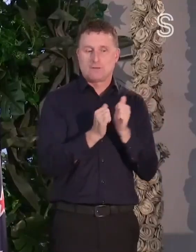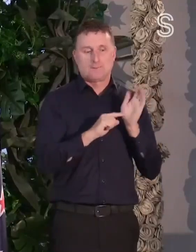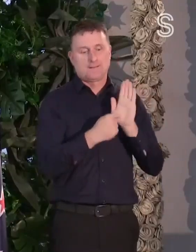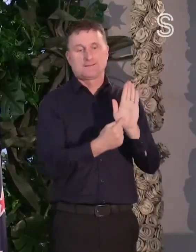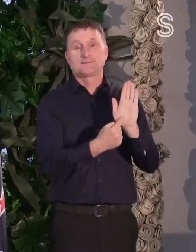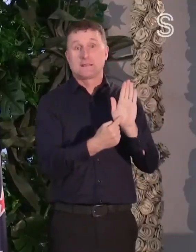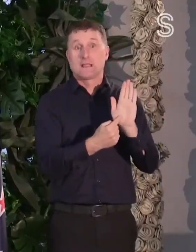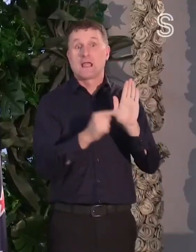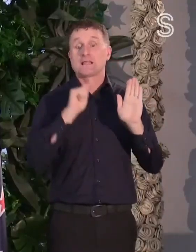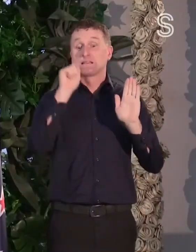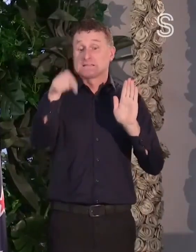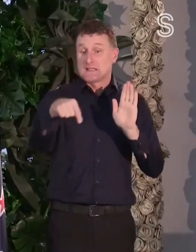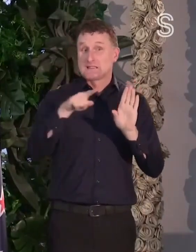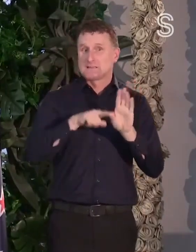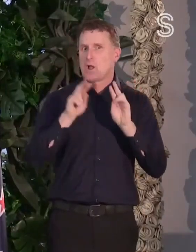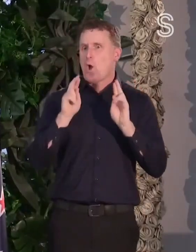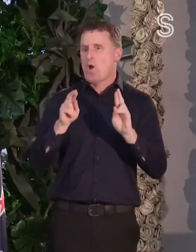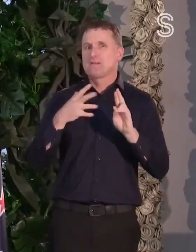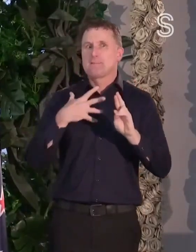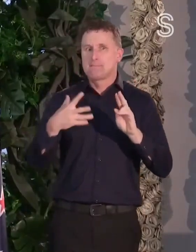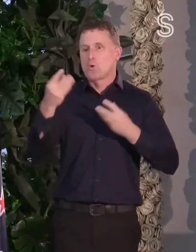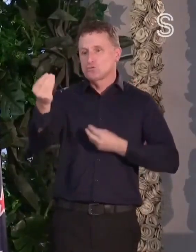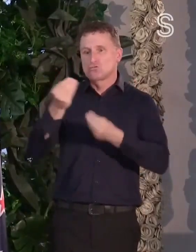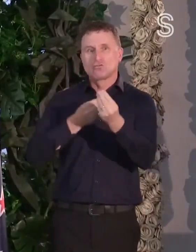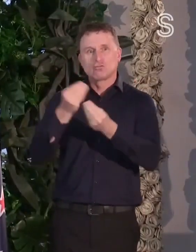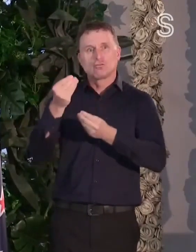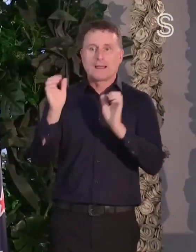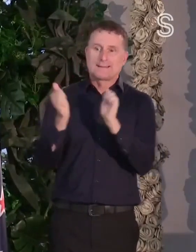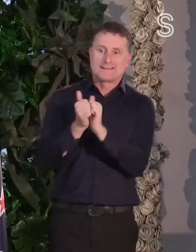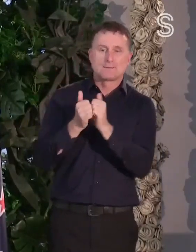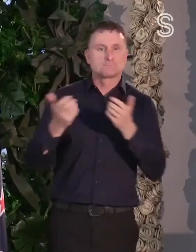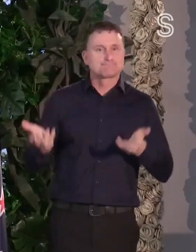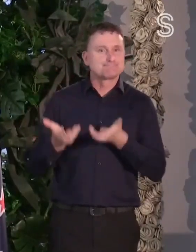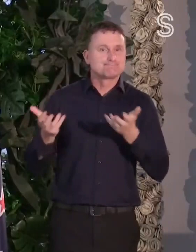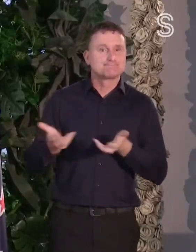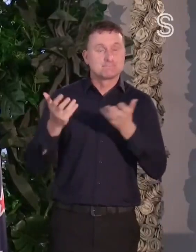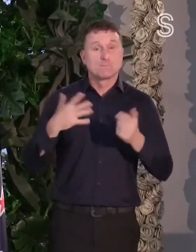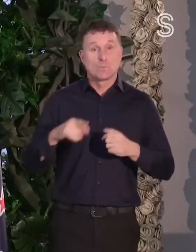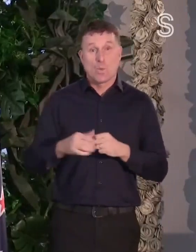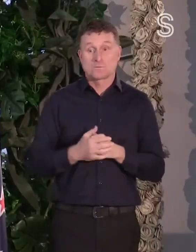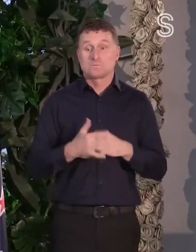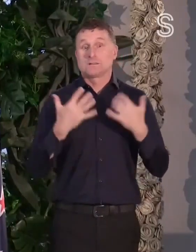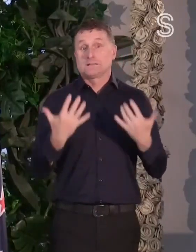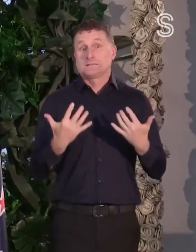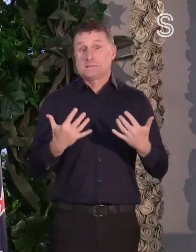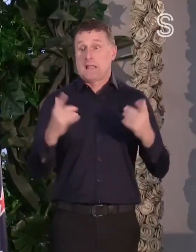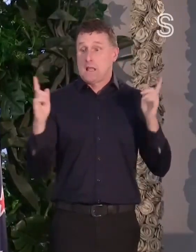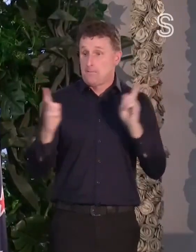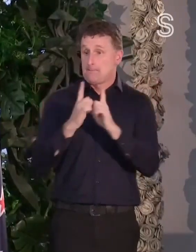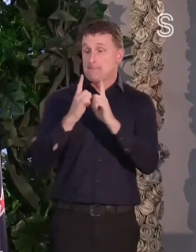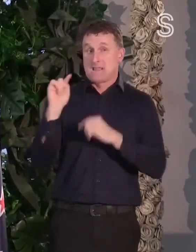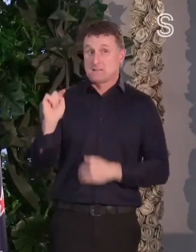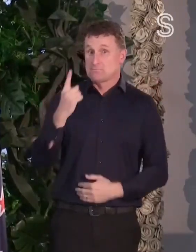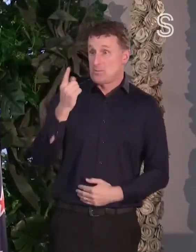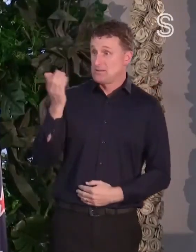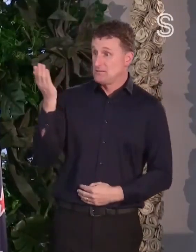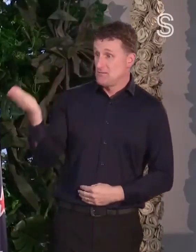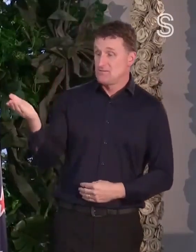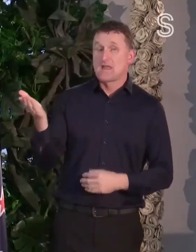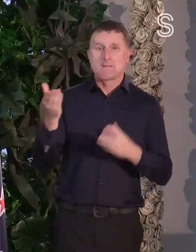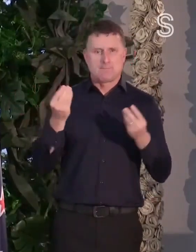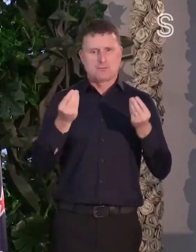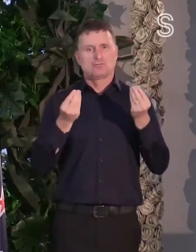we're looking to progress that FTA. Our meeting today is a chance, alongside the Prime Minister's high-level trade delegation